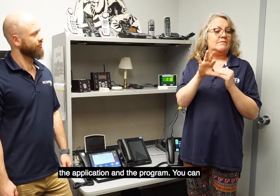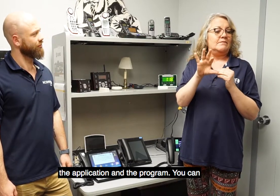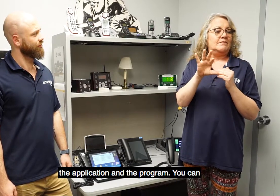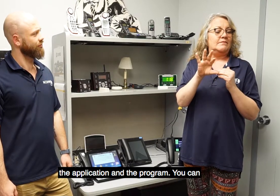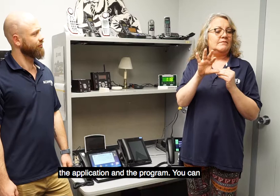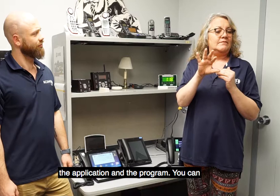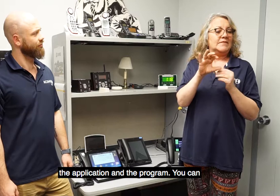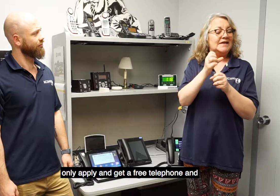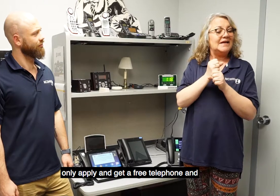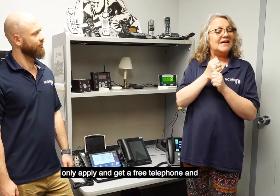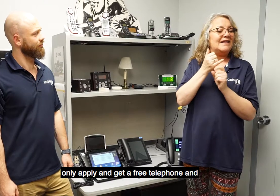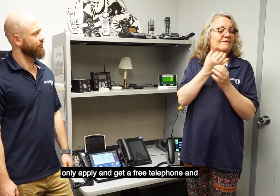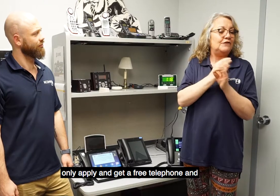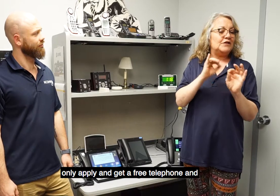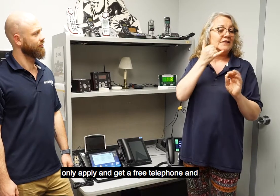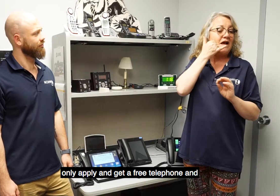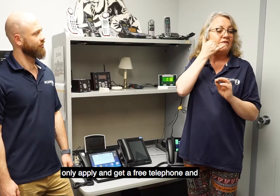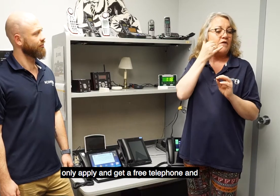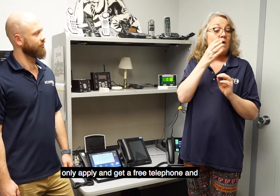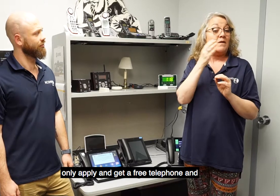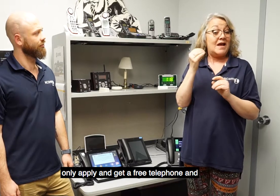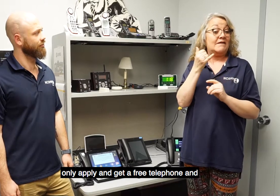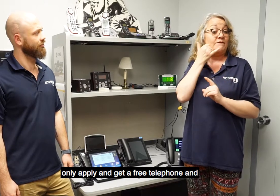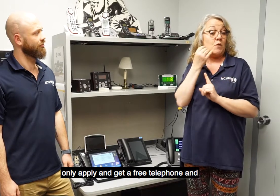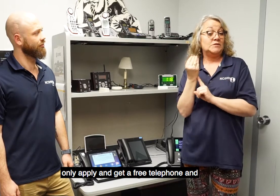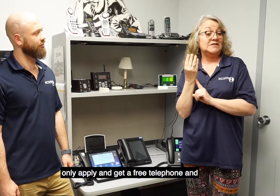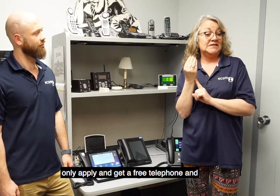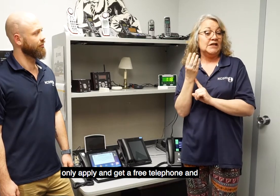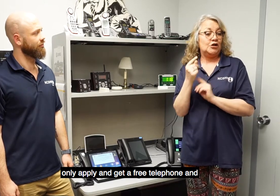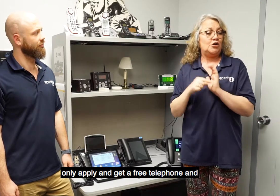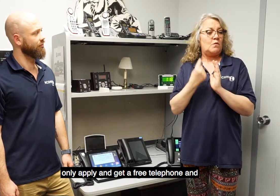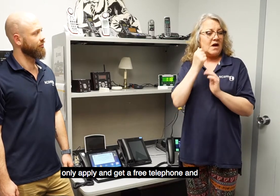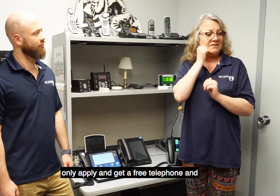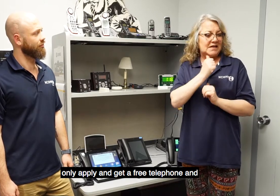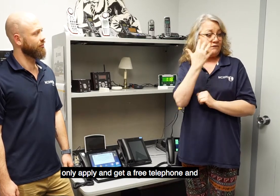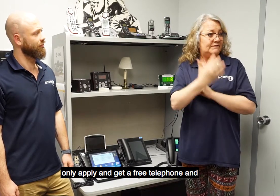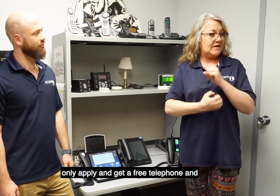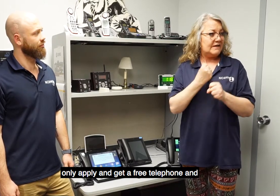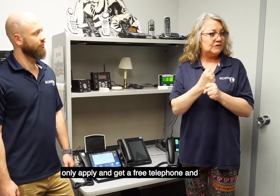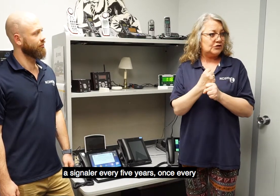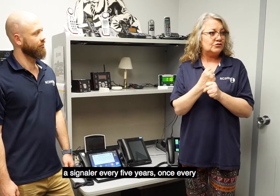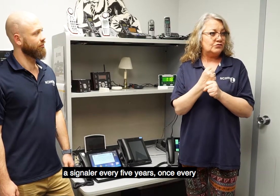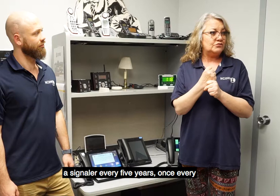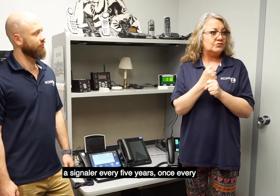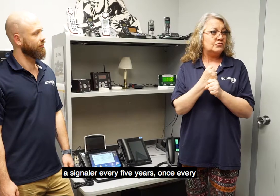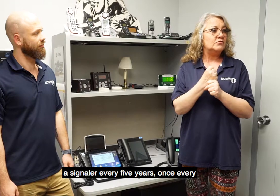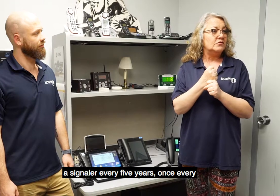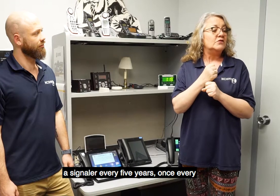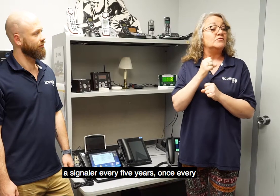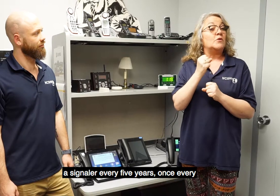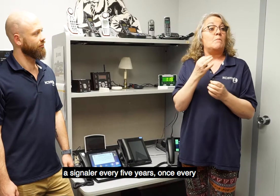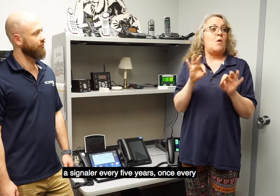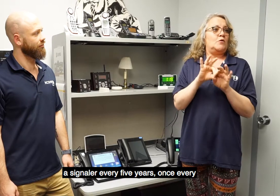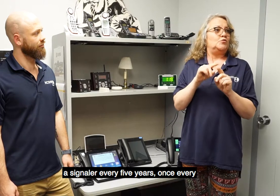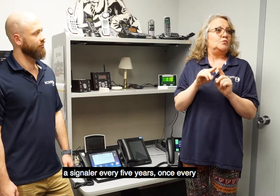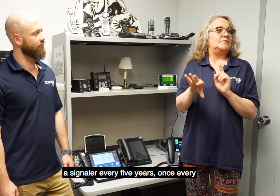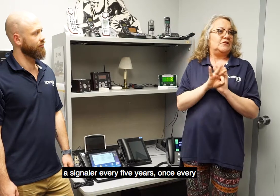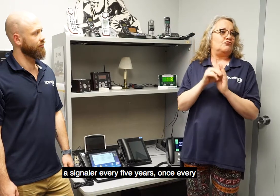you can only apply and get a free telephone and a signaler every five years, once every five years.